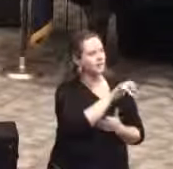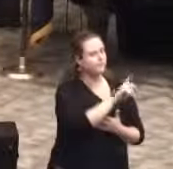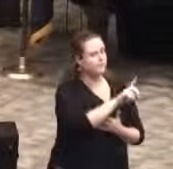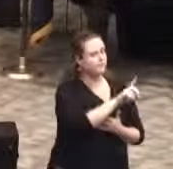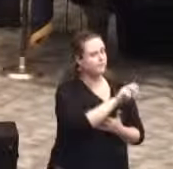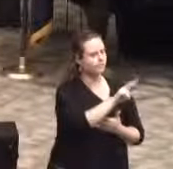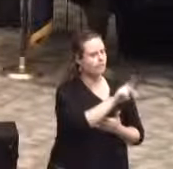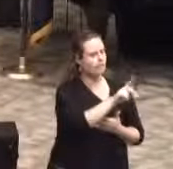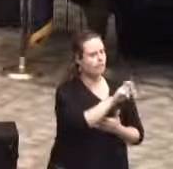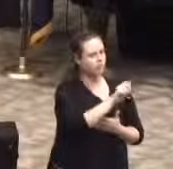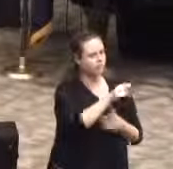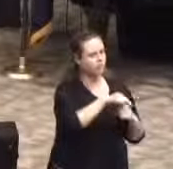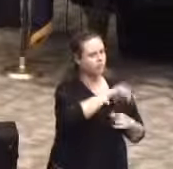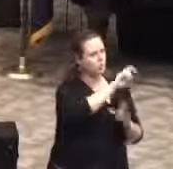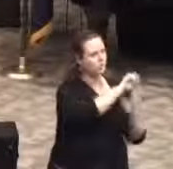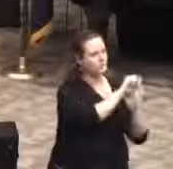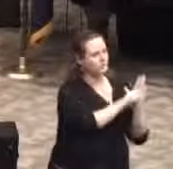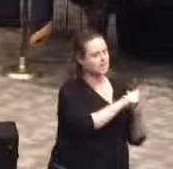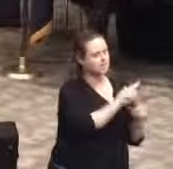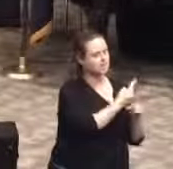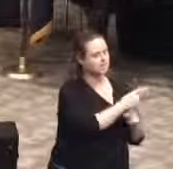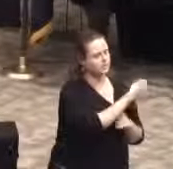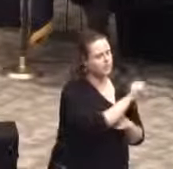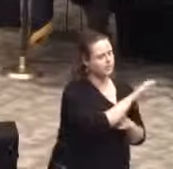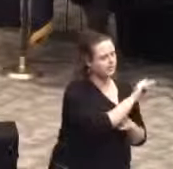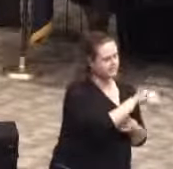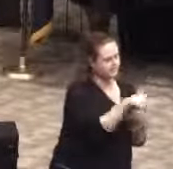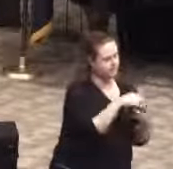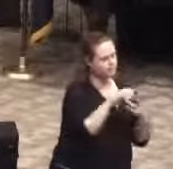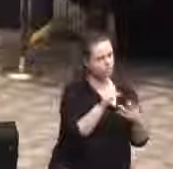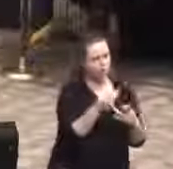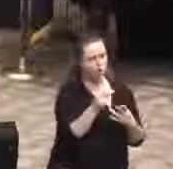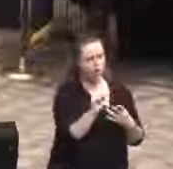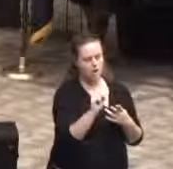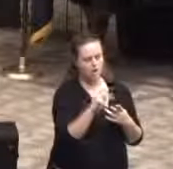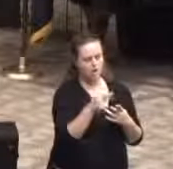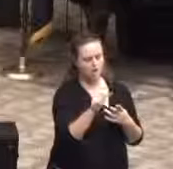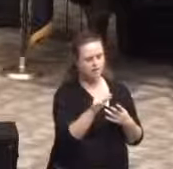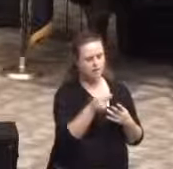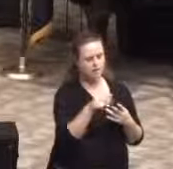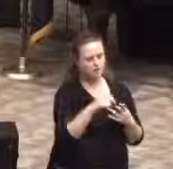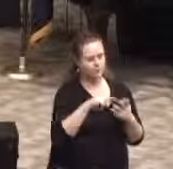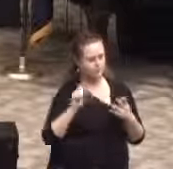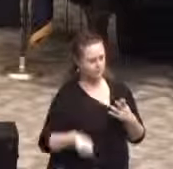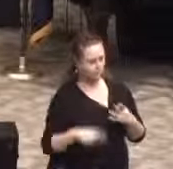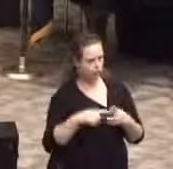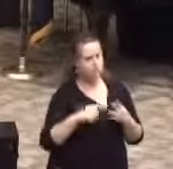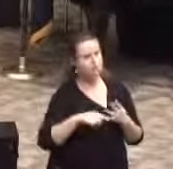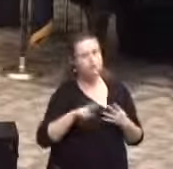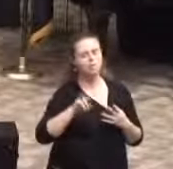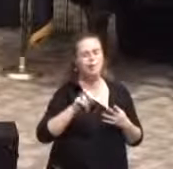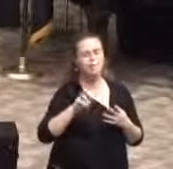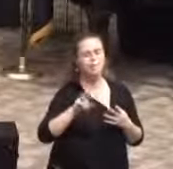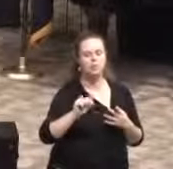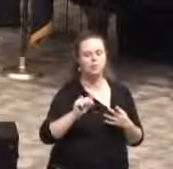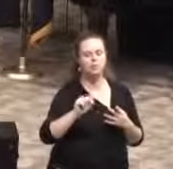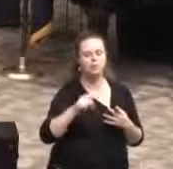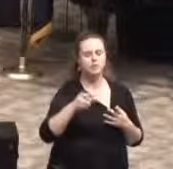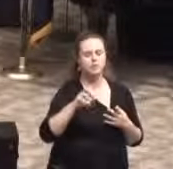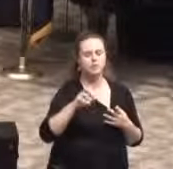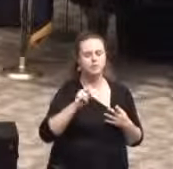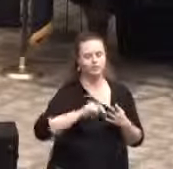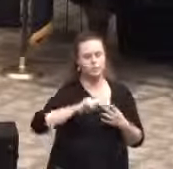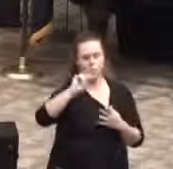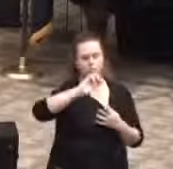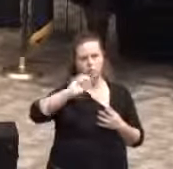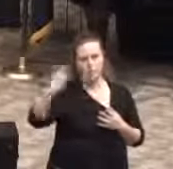Correctional Facility. John Pichotta from Southern State. Robert Pickering from Northwest. Matt